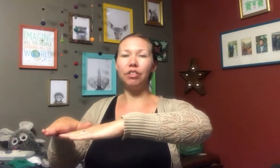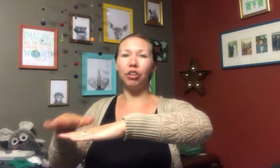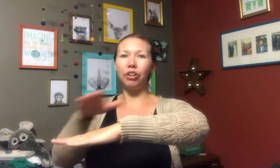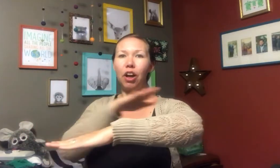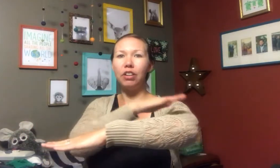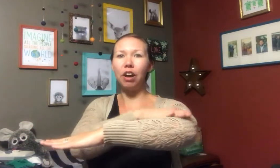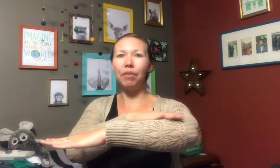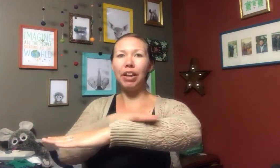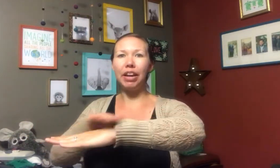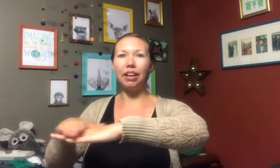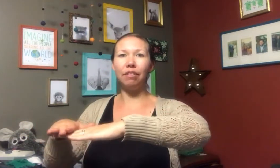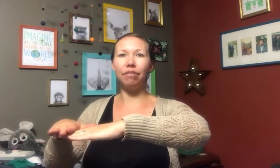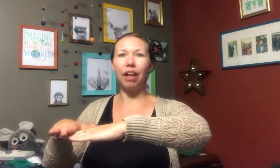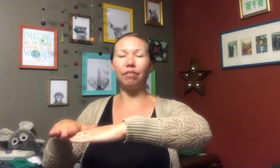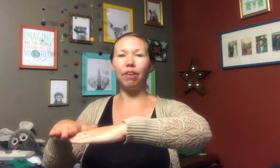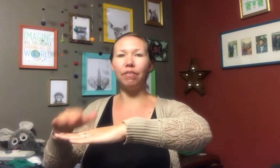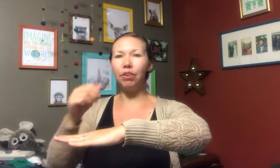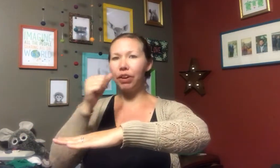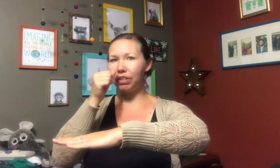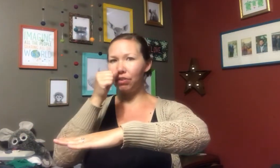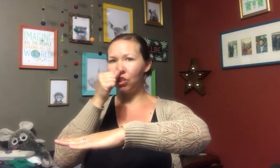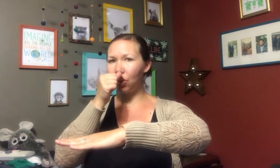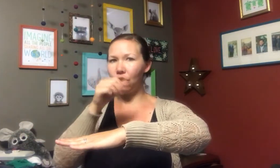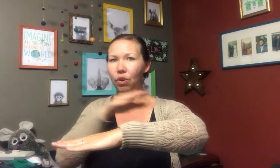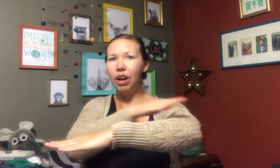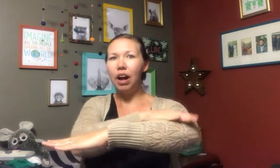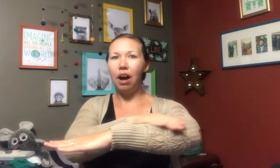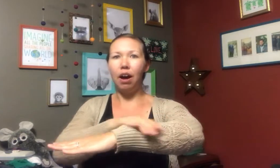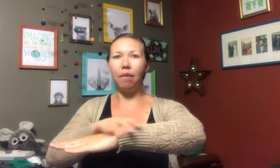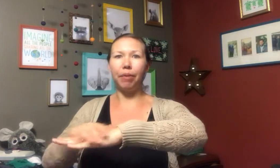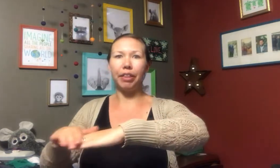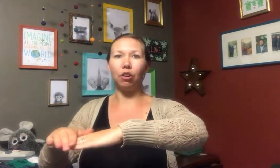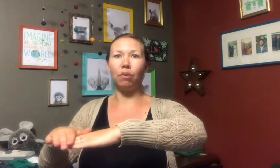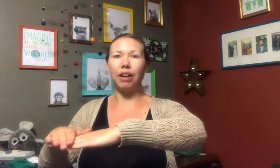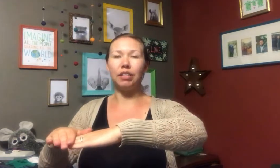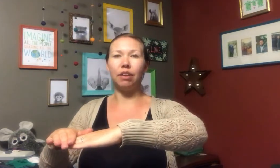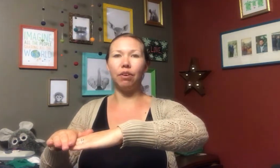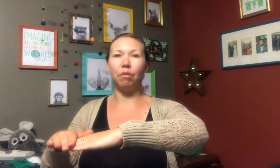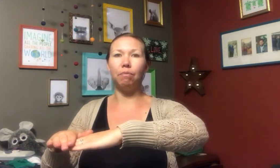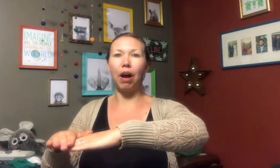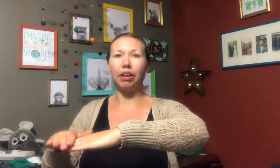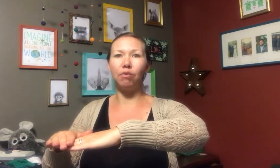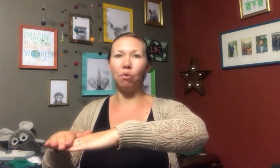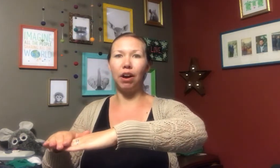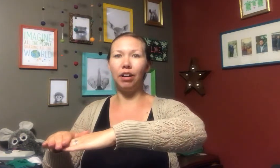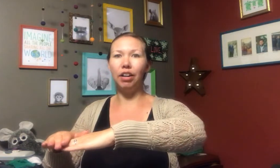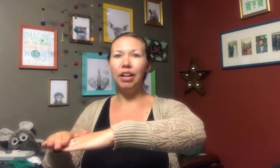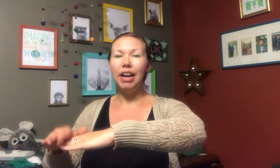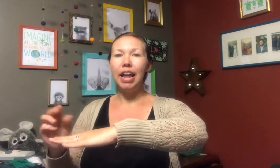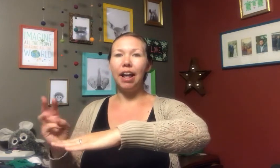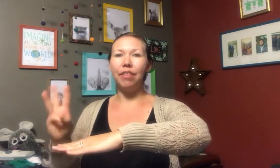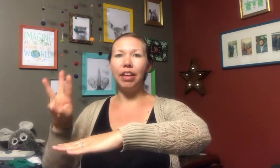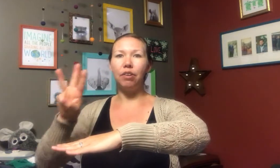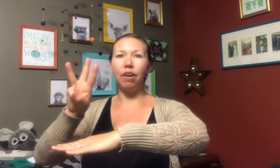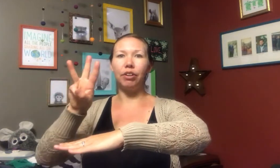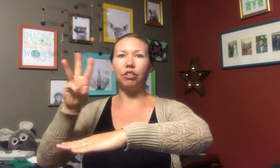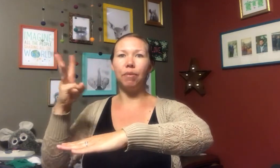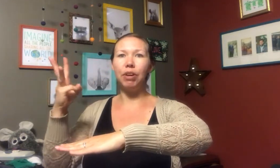or your non-dominant hand flat in front of you as if to show, um, like the horizon of a body of water. And then you have your W